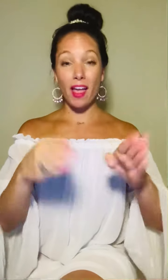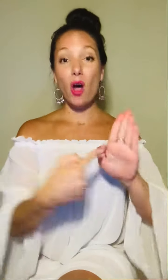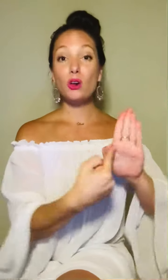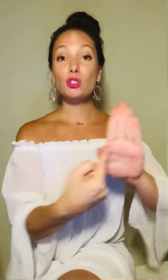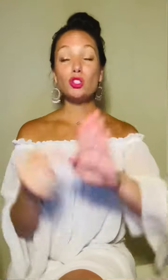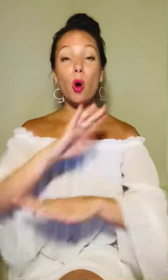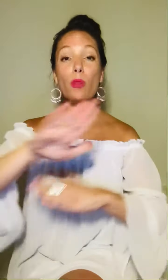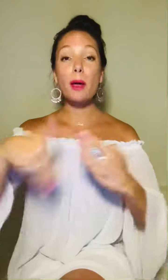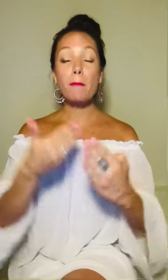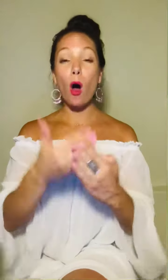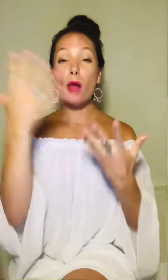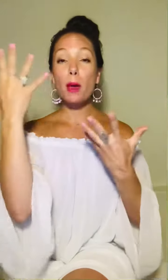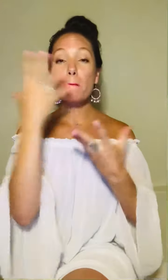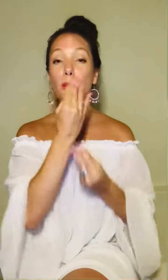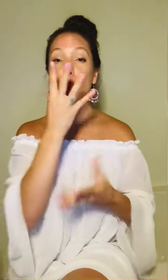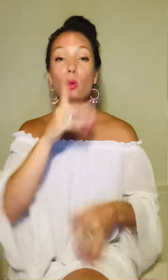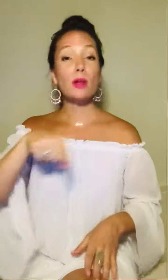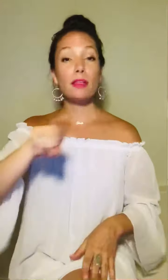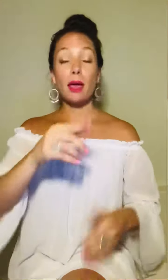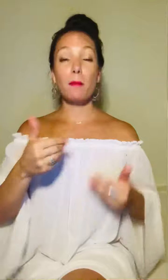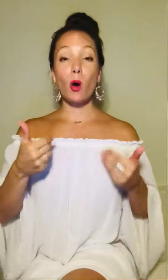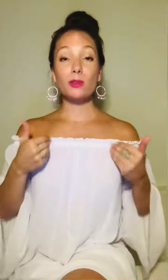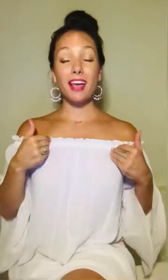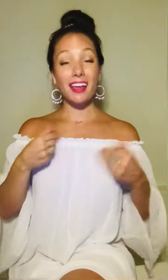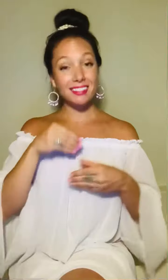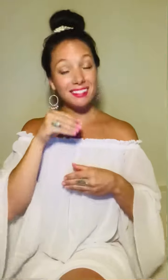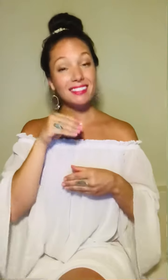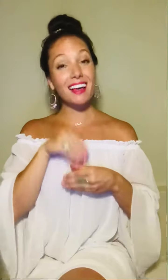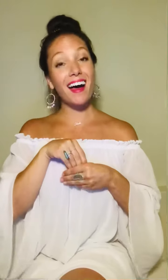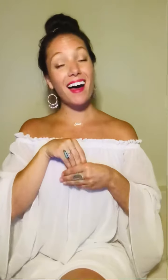Show them all the beauty they possess inside